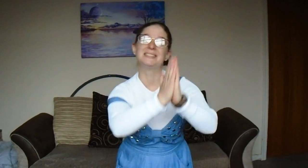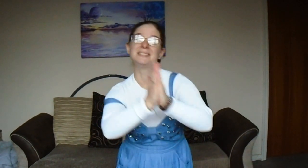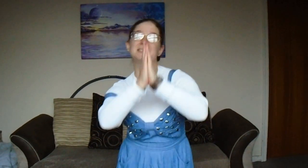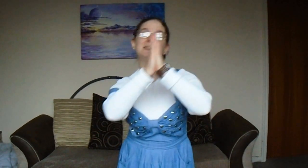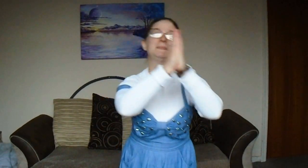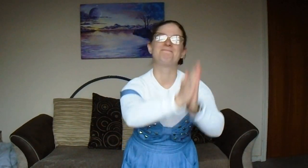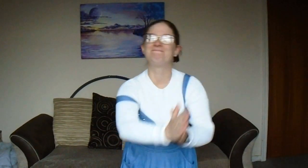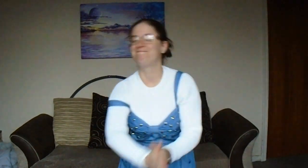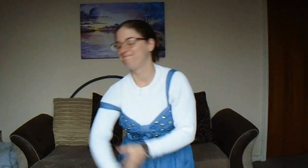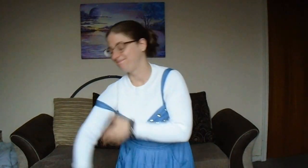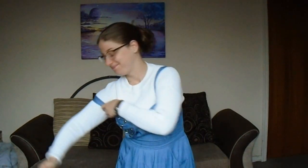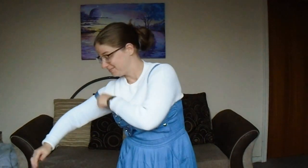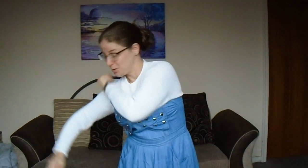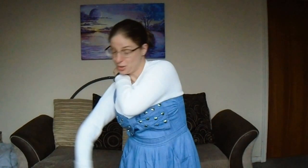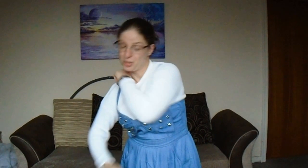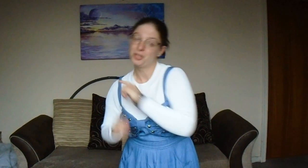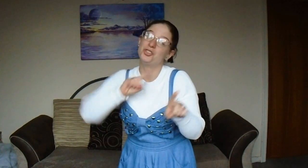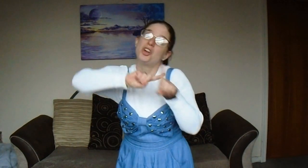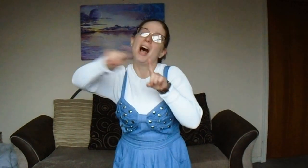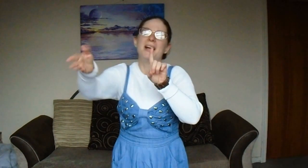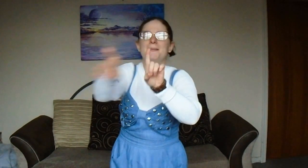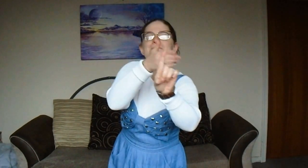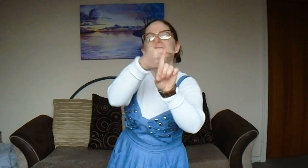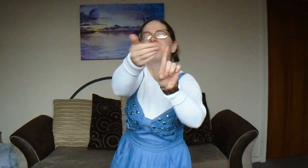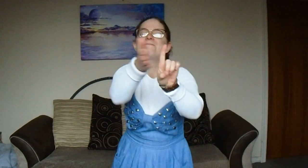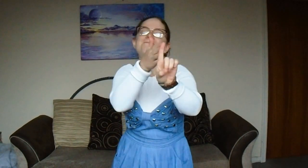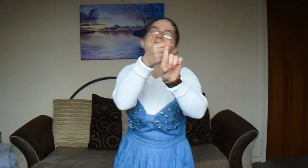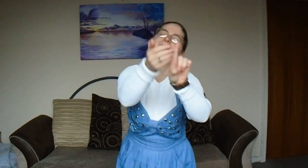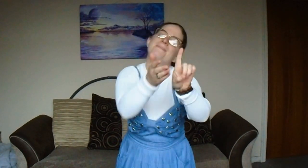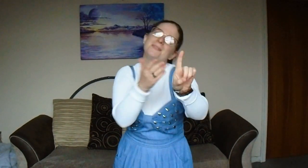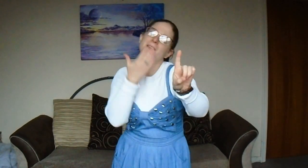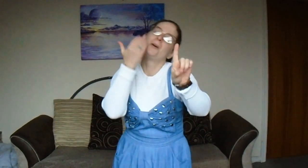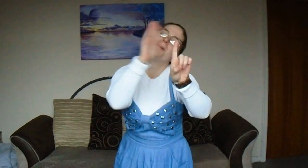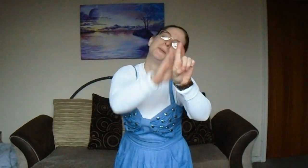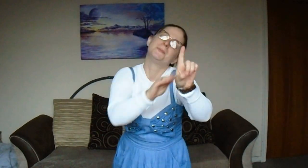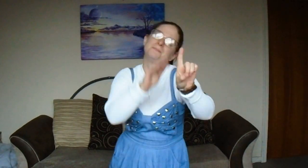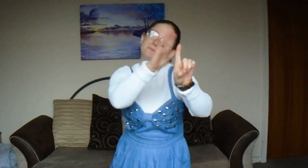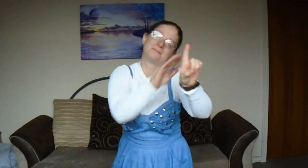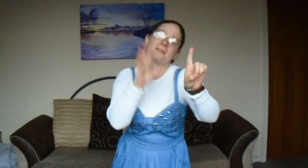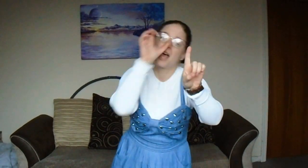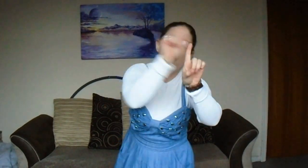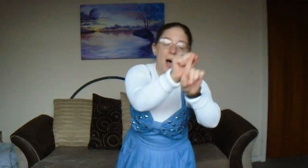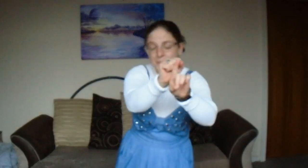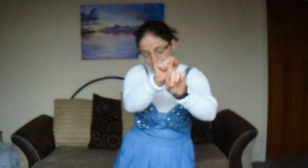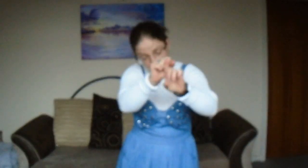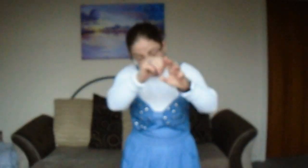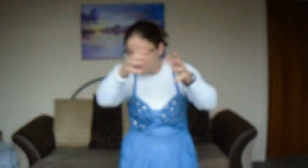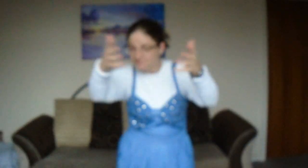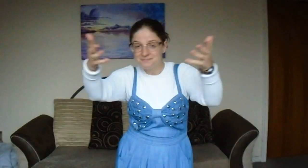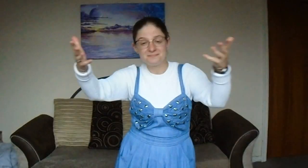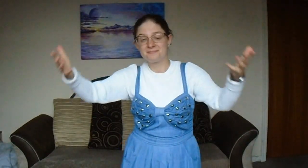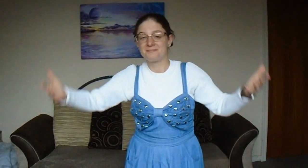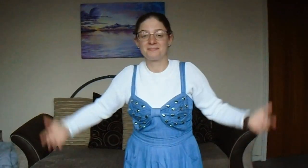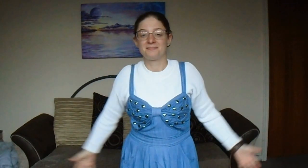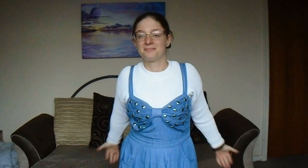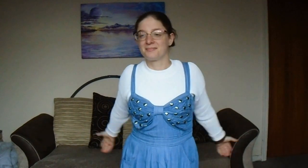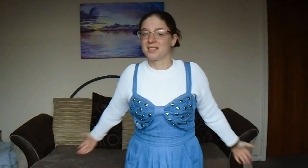trying to keep up here And I don't